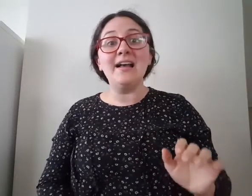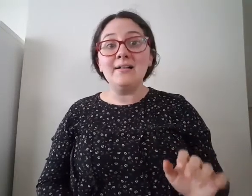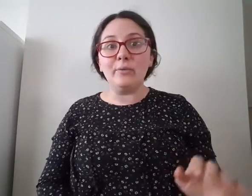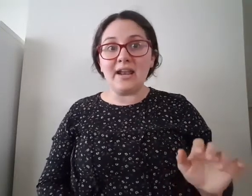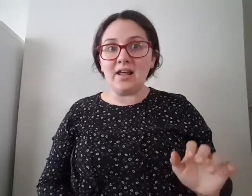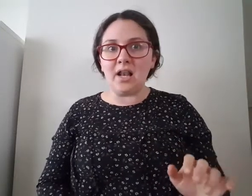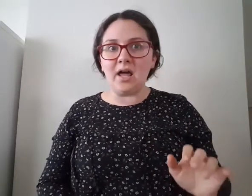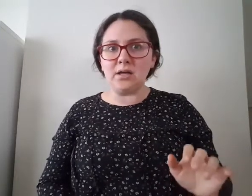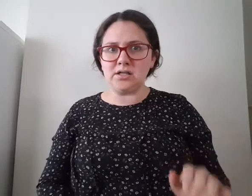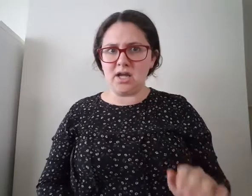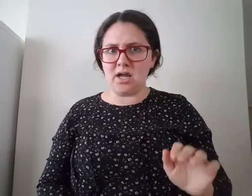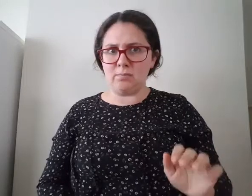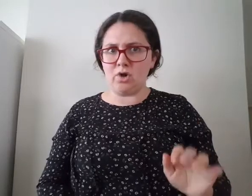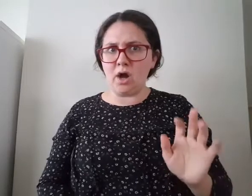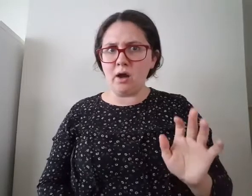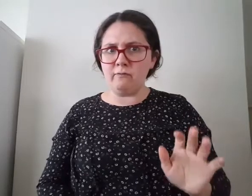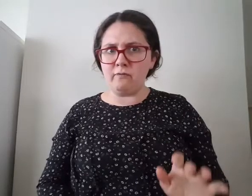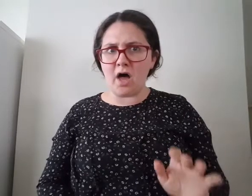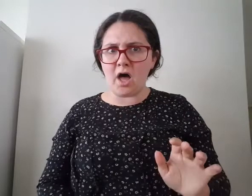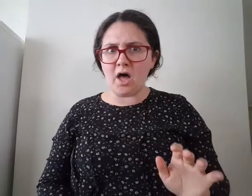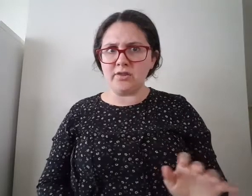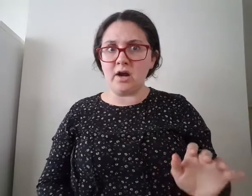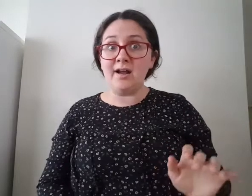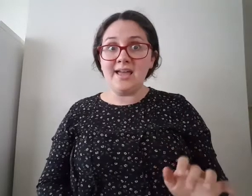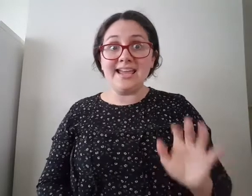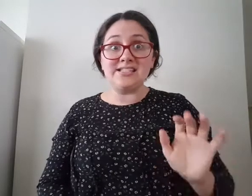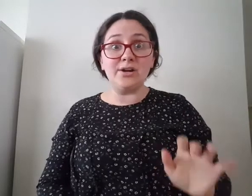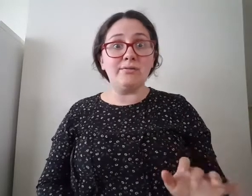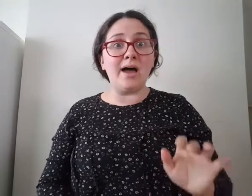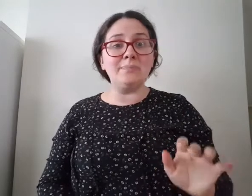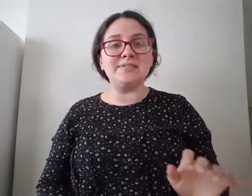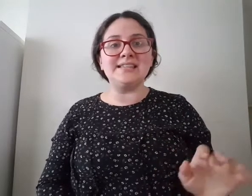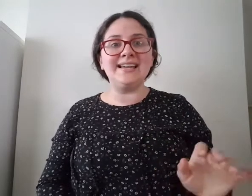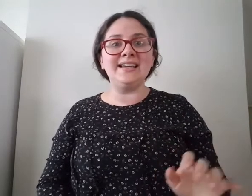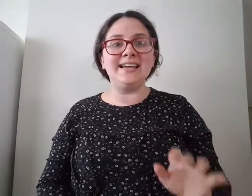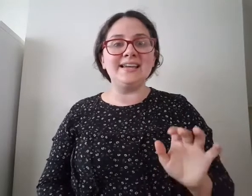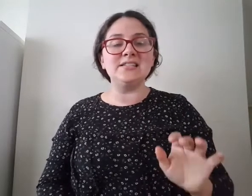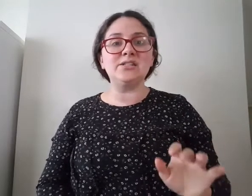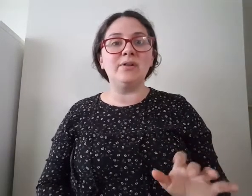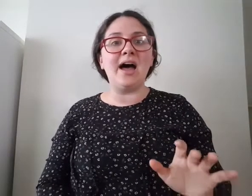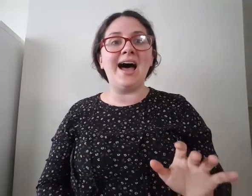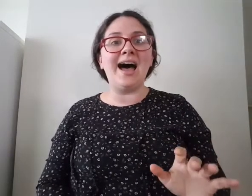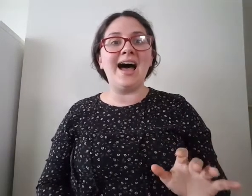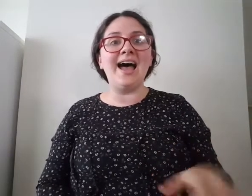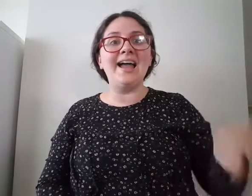When along came her father interrupting his cry